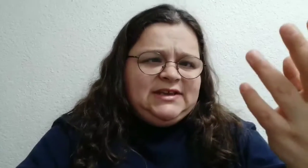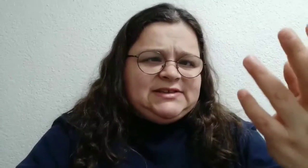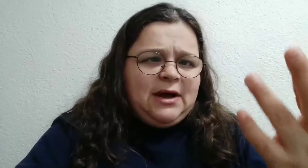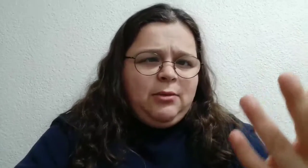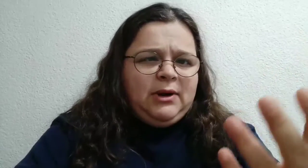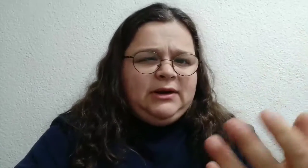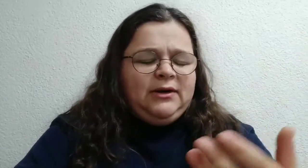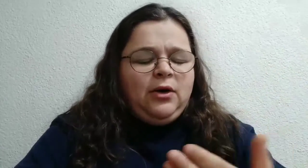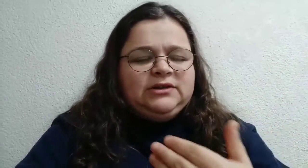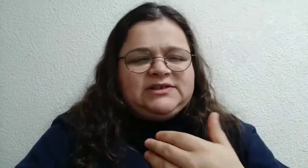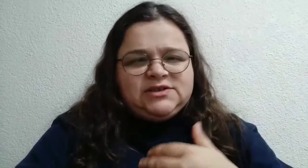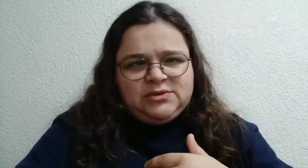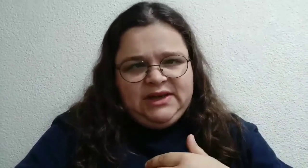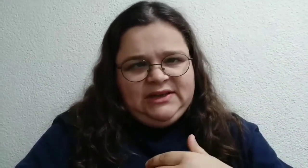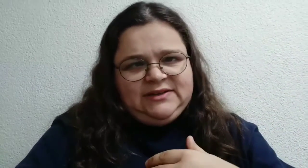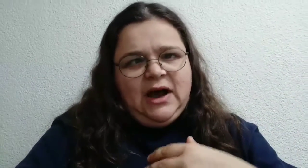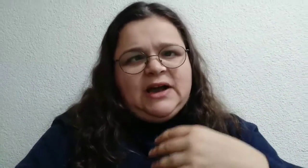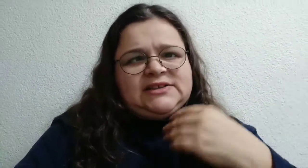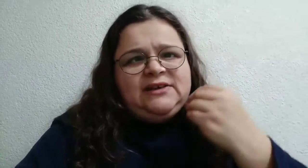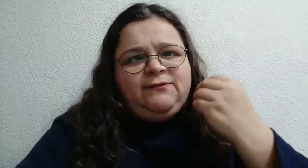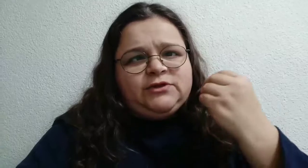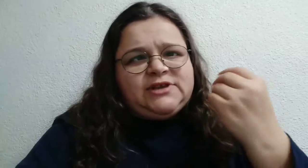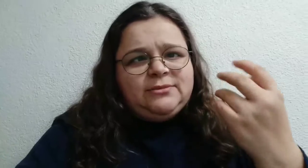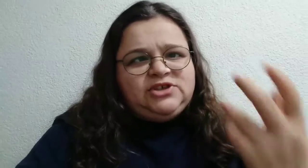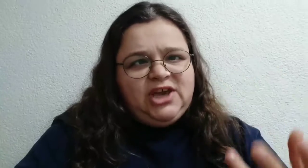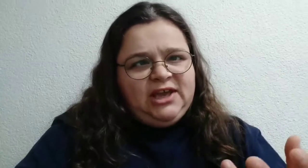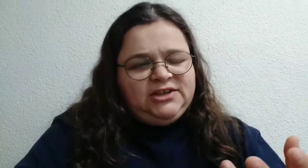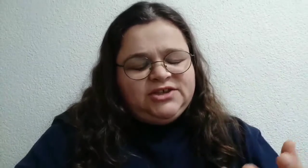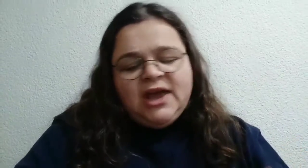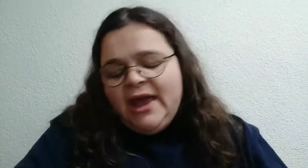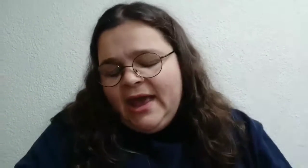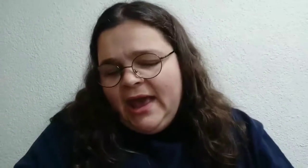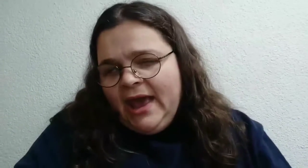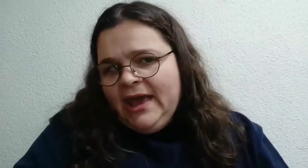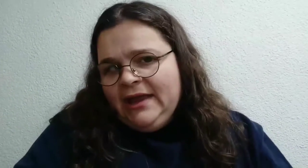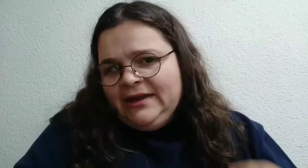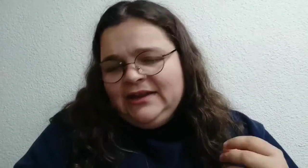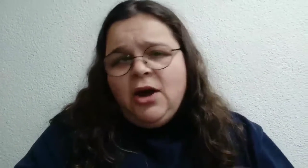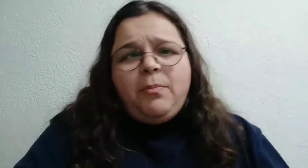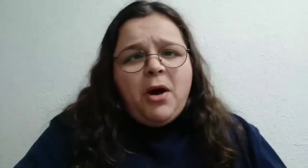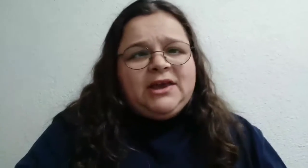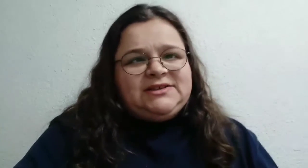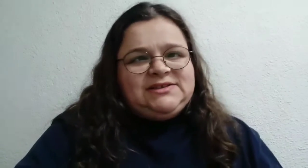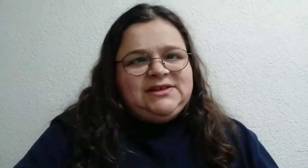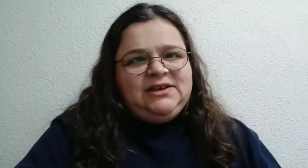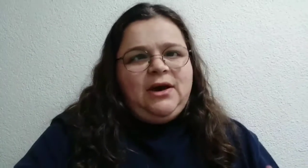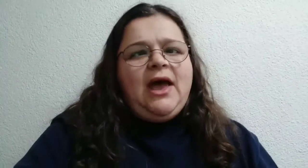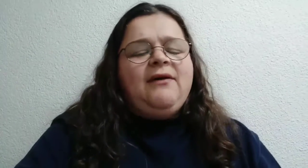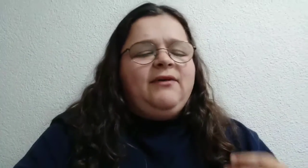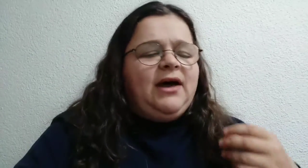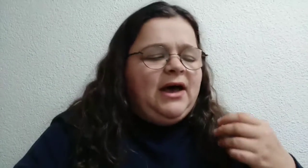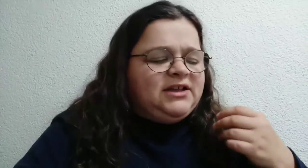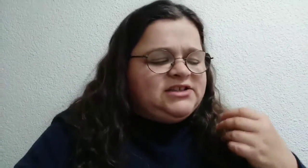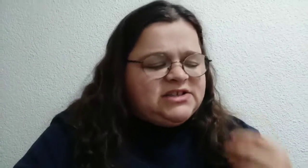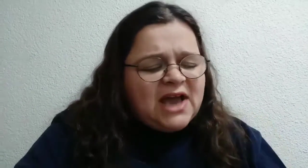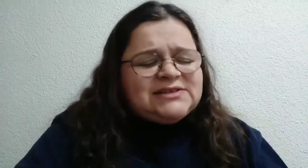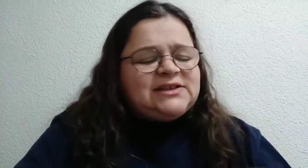someone on the street asking for some change and in your pockets you have just